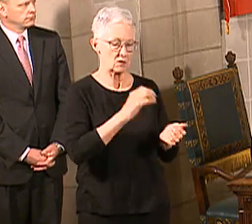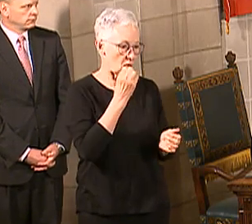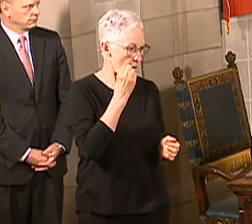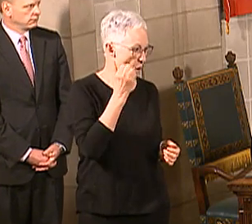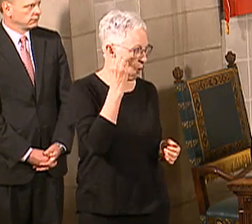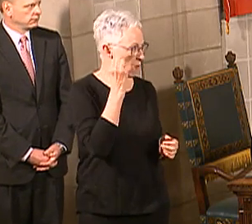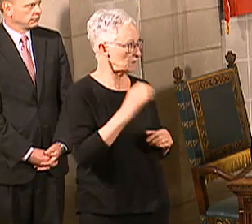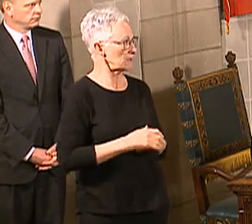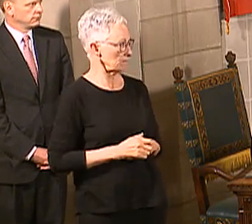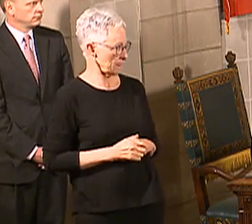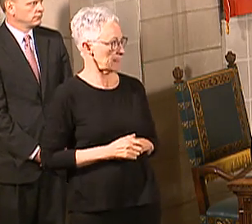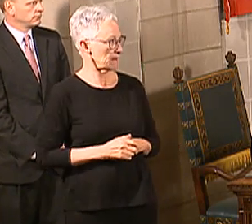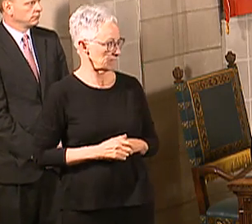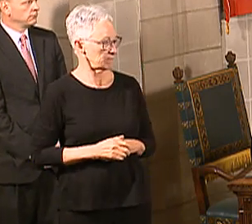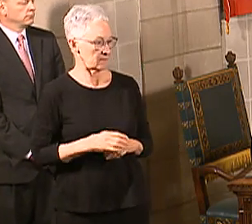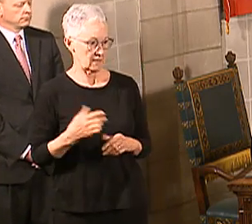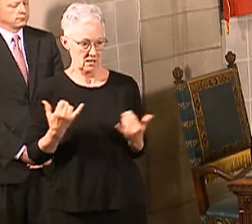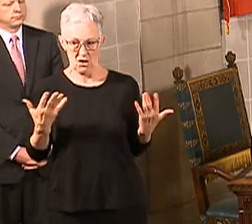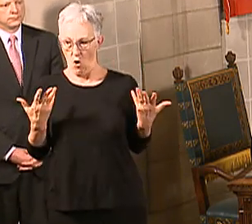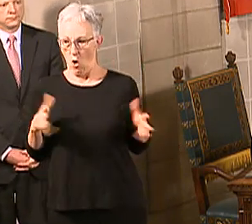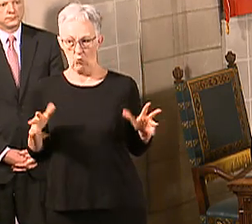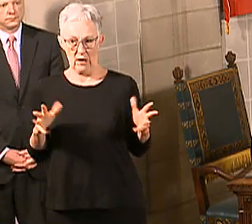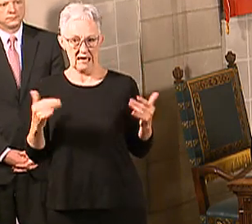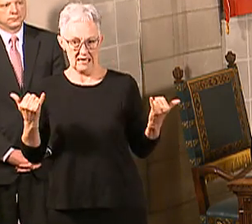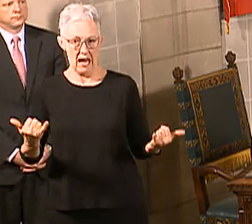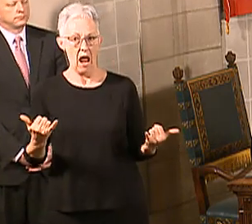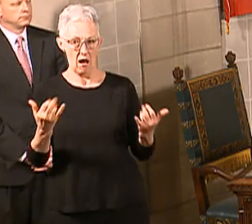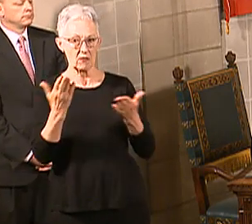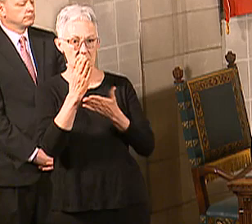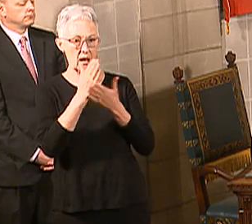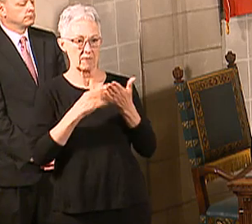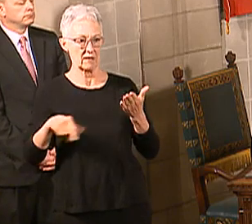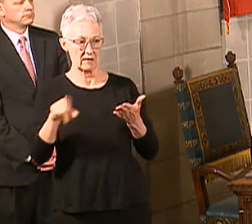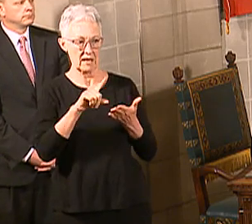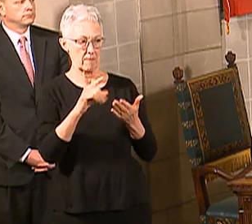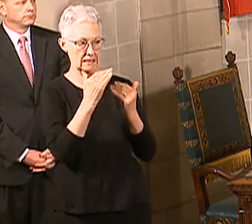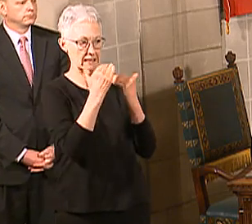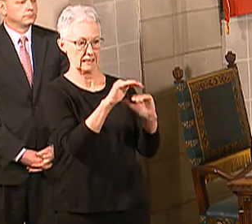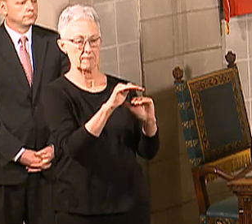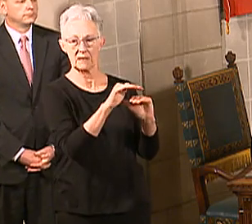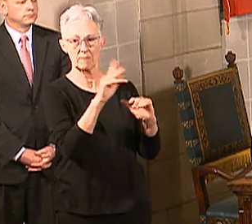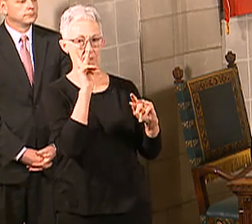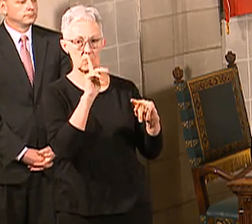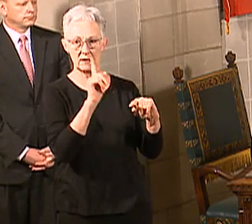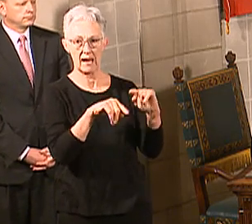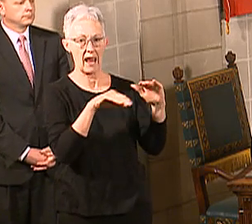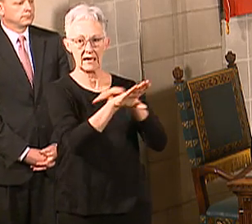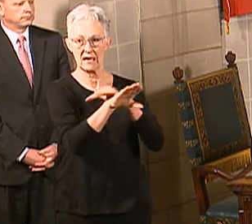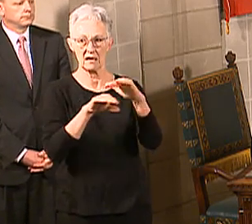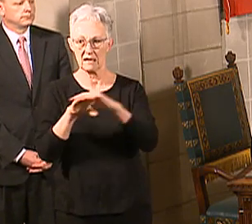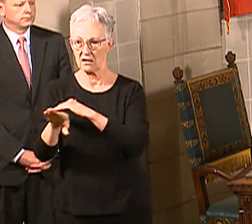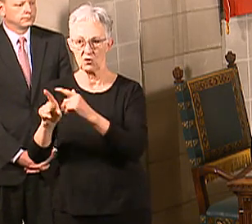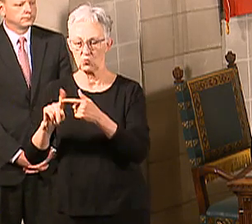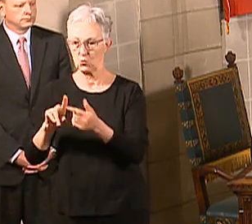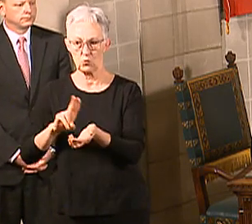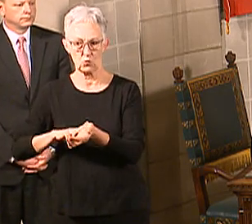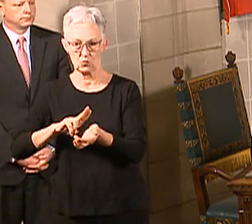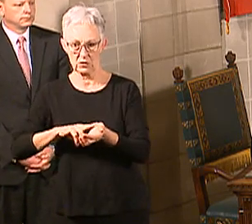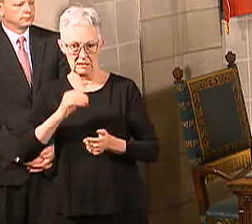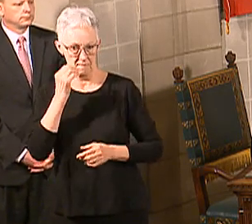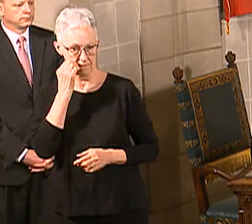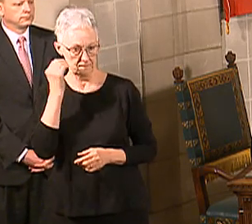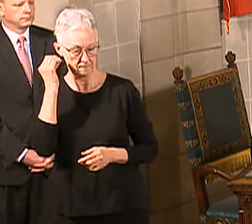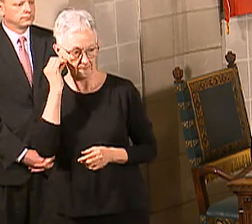and I think you were talking about this, have already limited visitations to really end-of-life things already in general. But that's part of our guidance to limit those interactions.